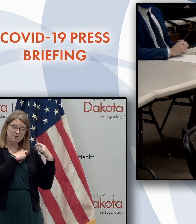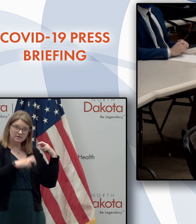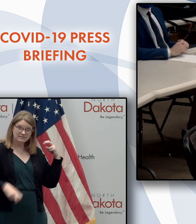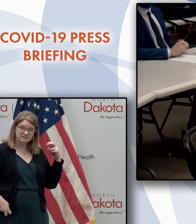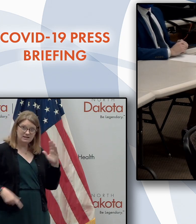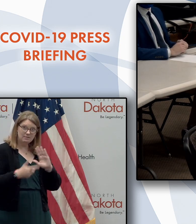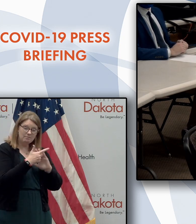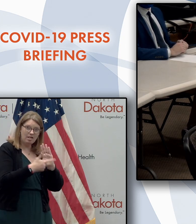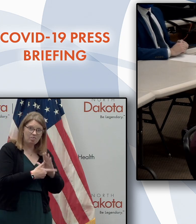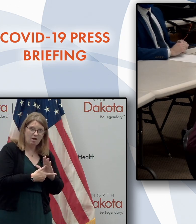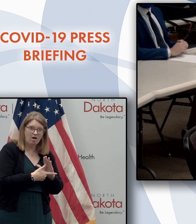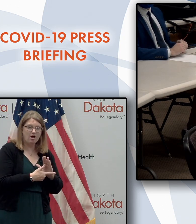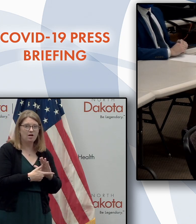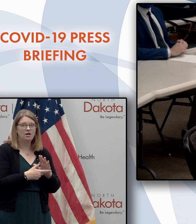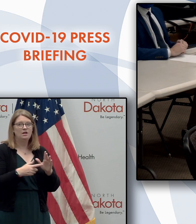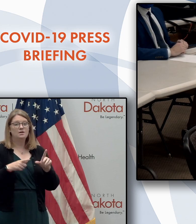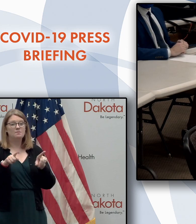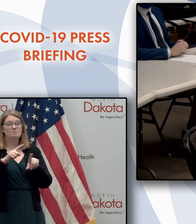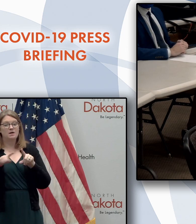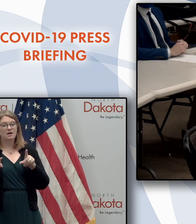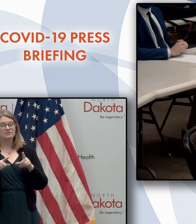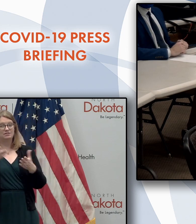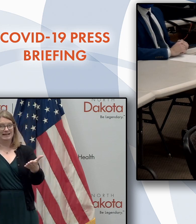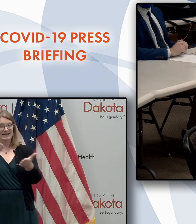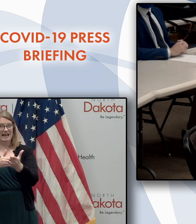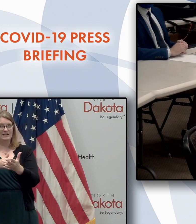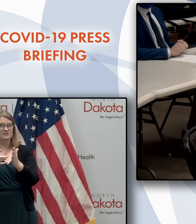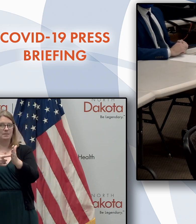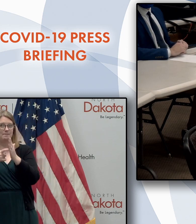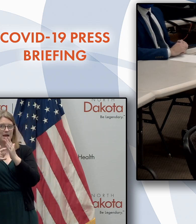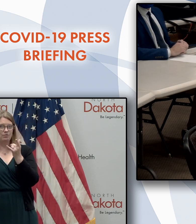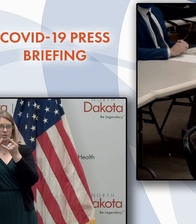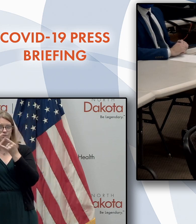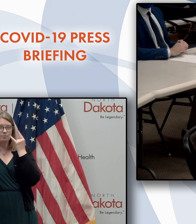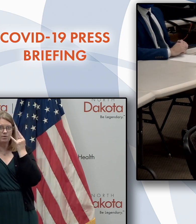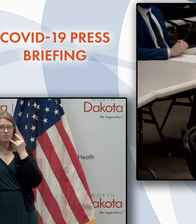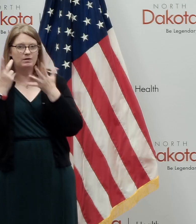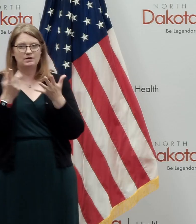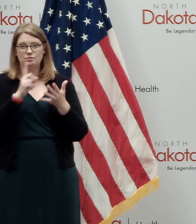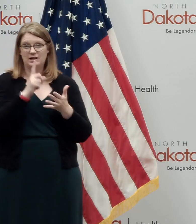when personal freedom and responsibility are arguments in both debates?